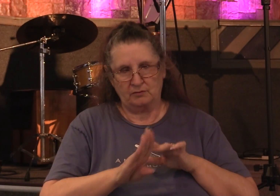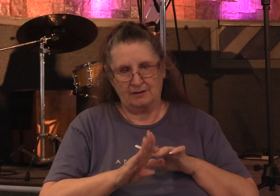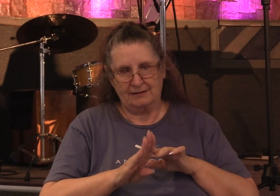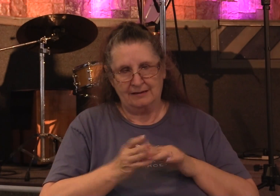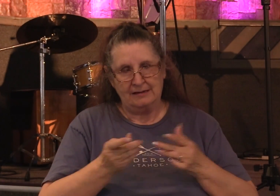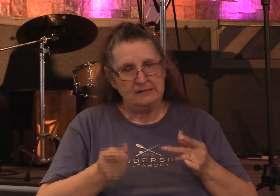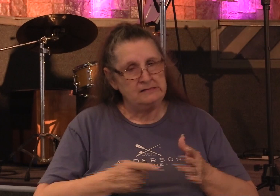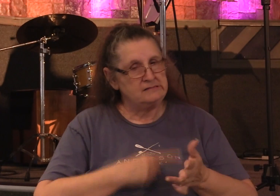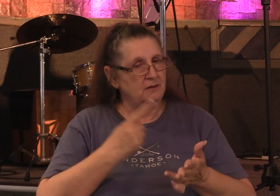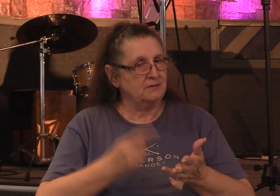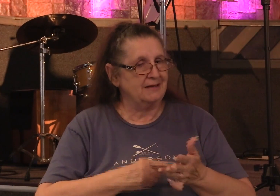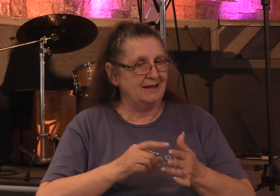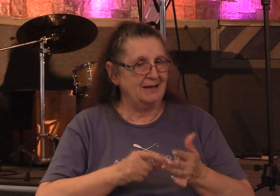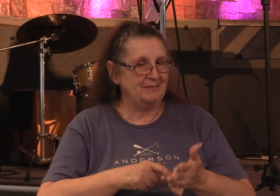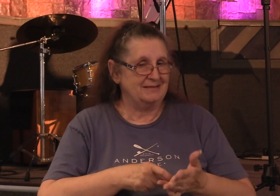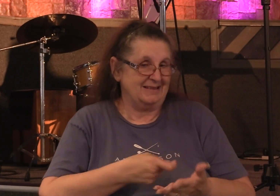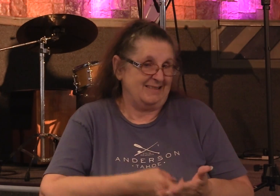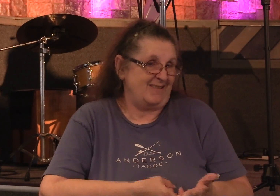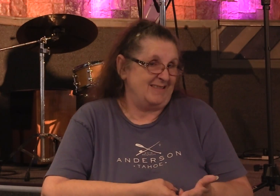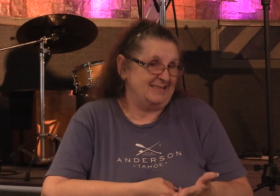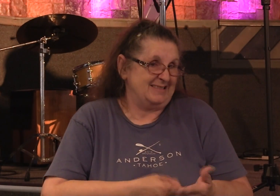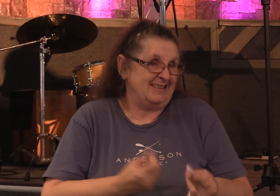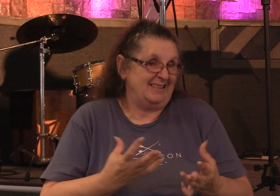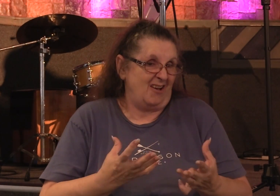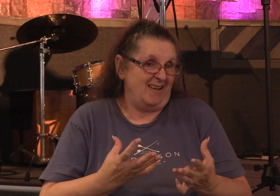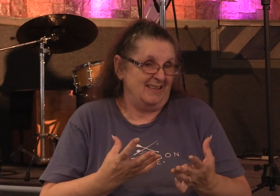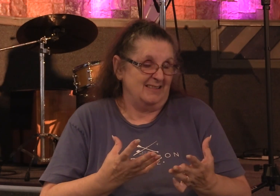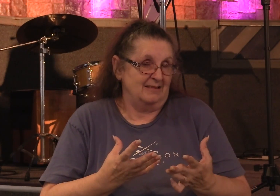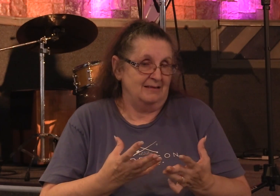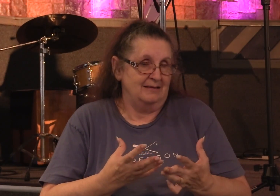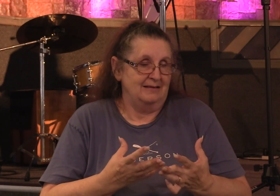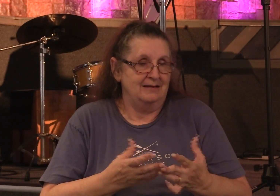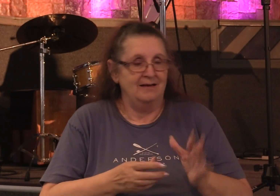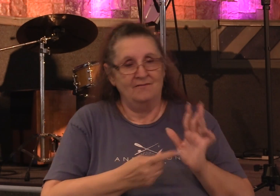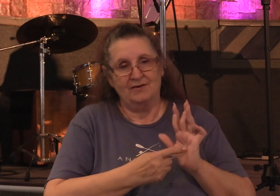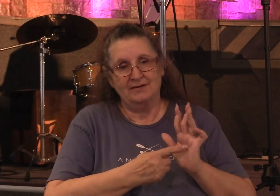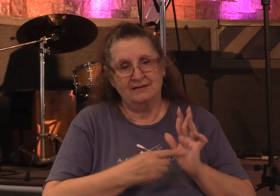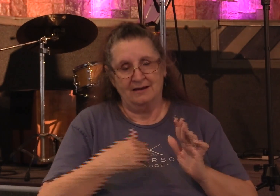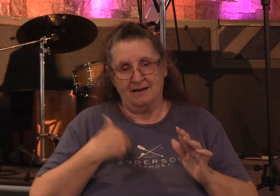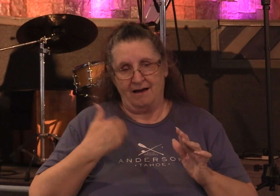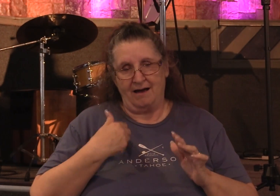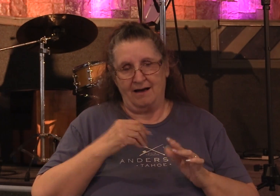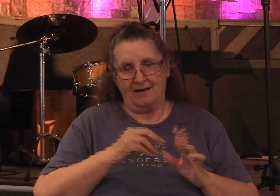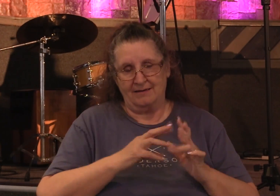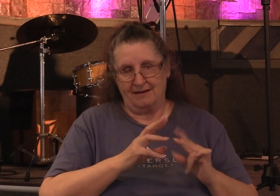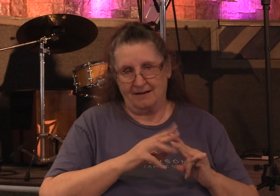can be a bit much. For example, a young couple who's just starting out,